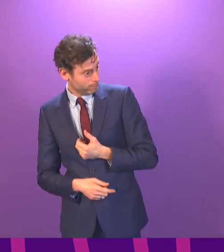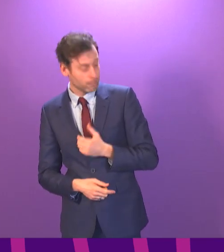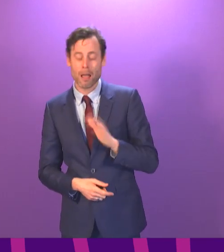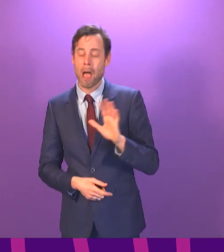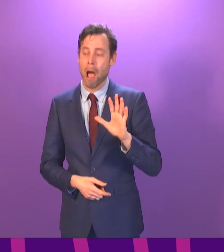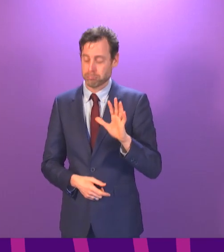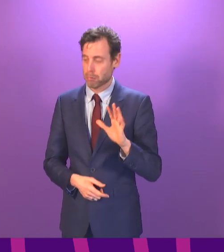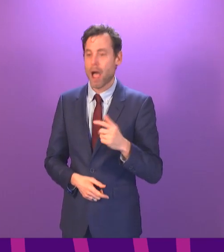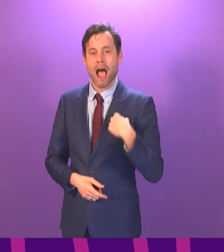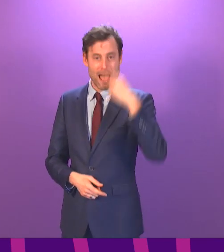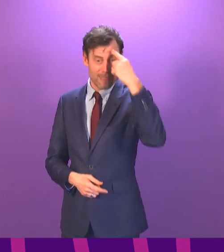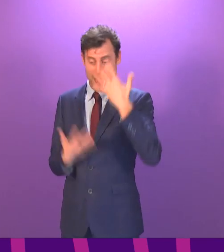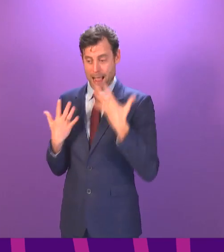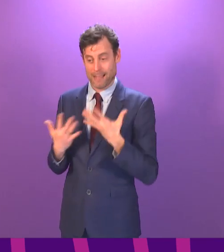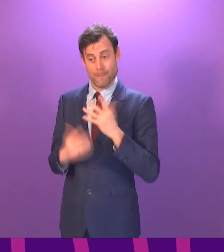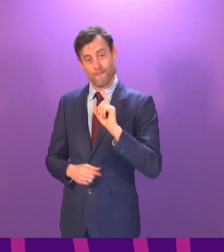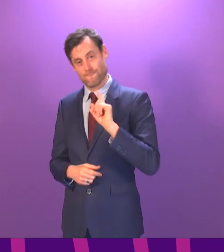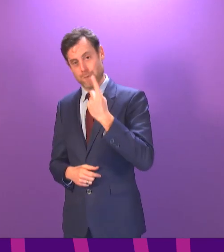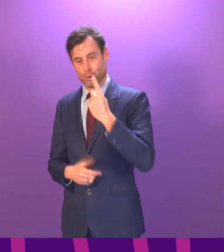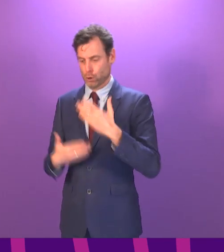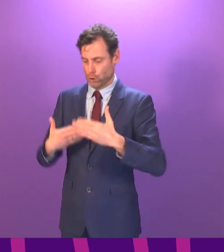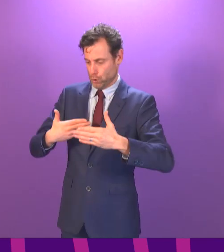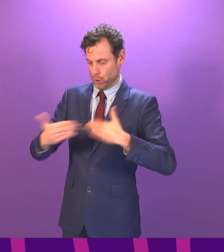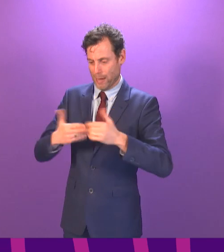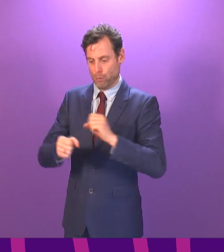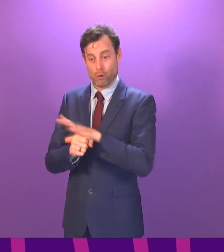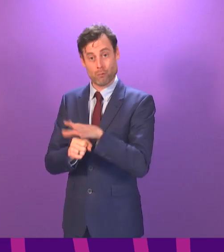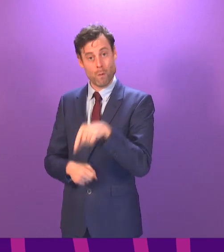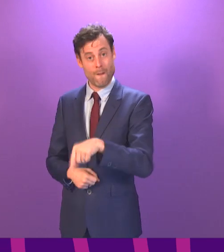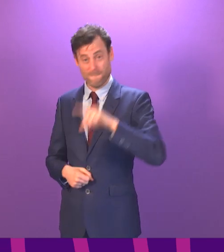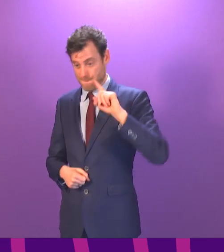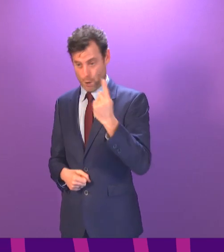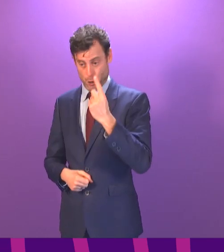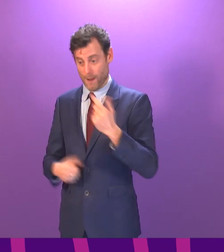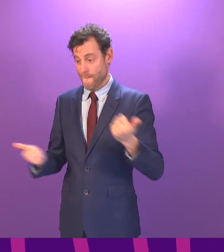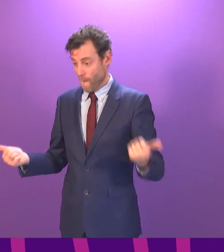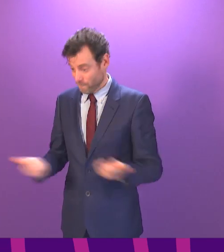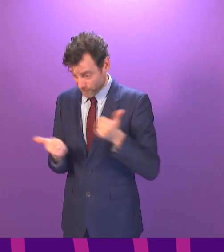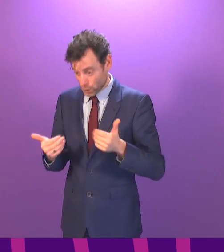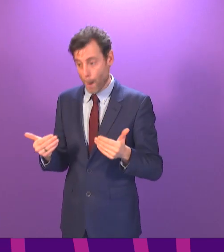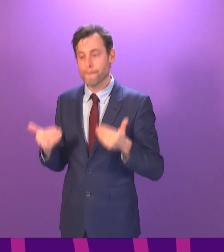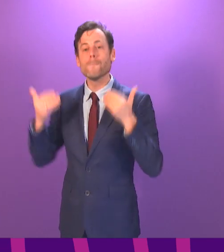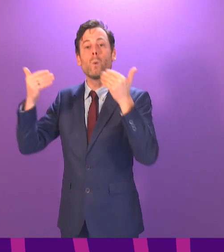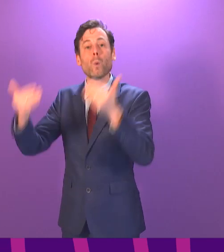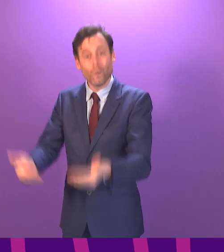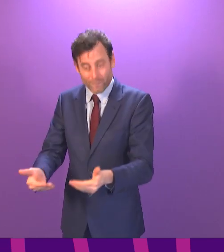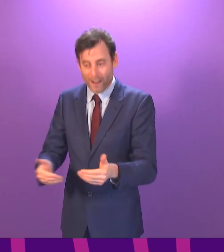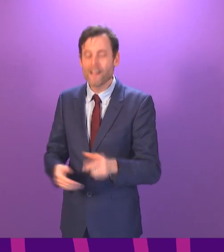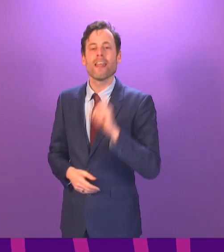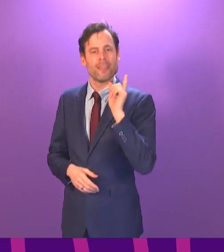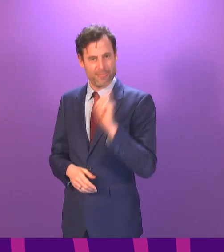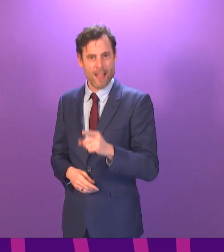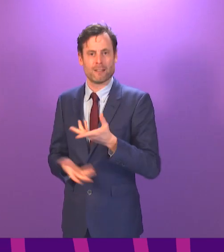through Covid. I'm focused on Covid right now, getting this country through Covid and then post-pandemic. Let's have this debate